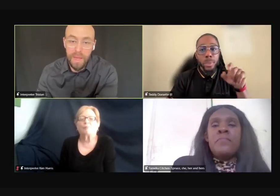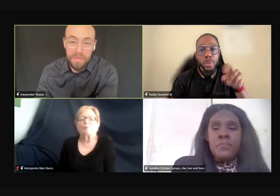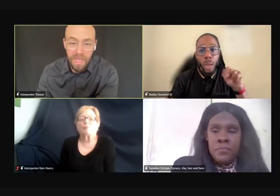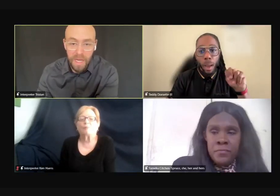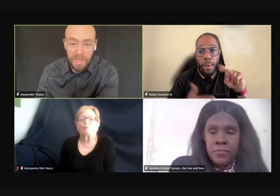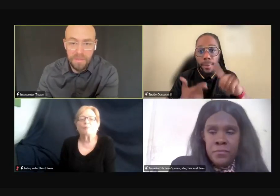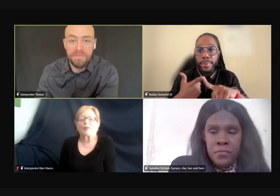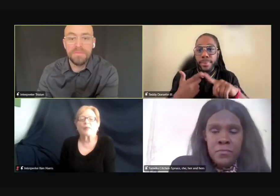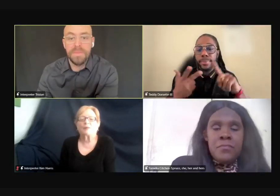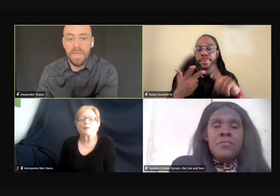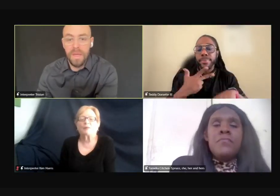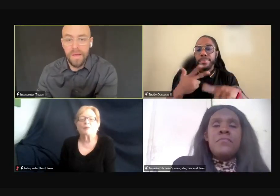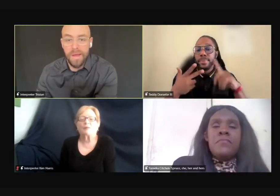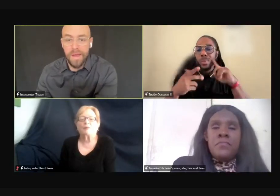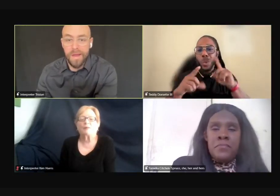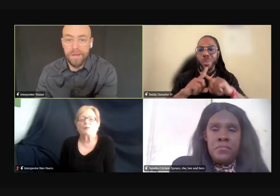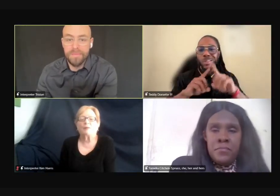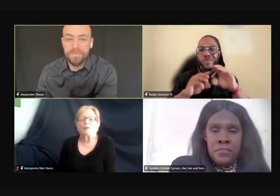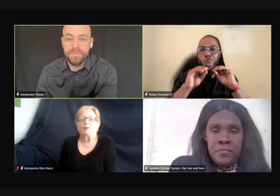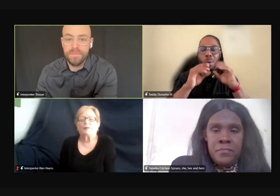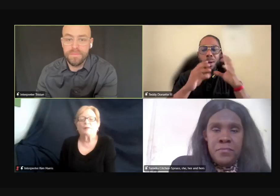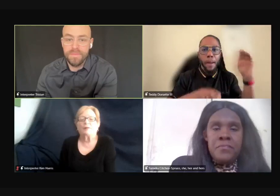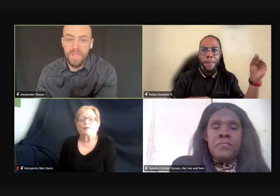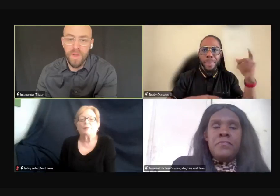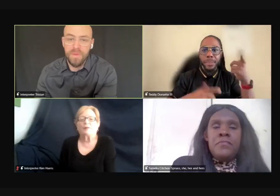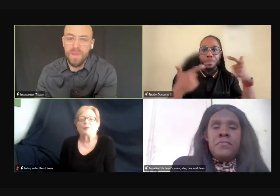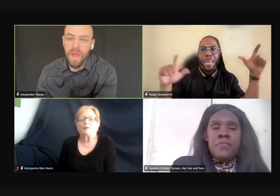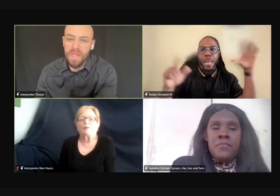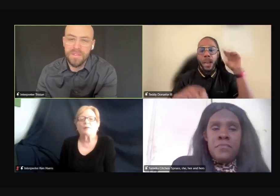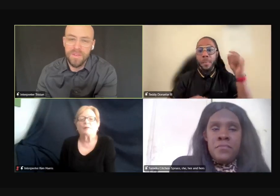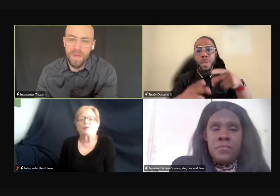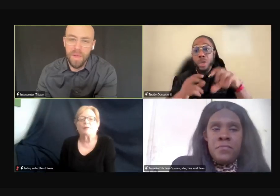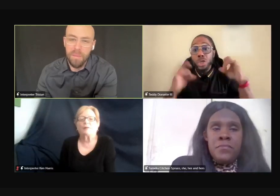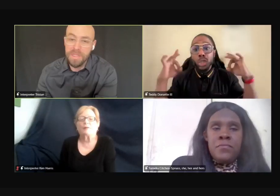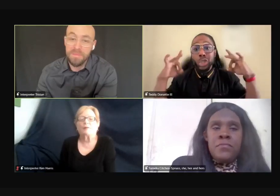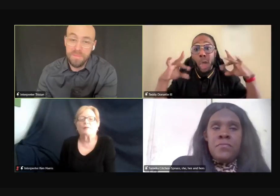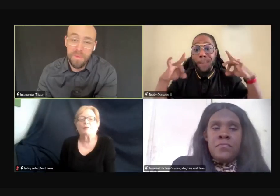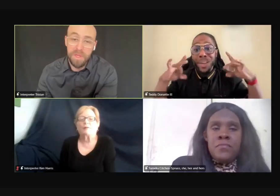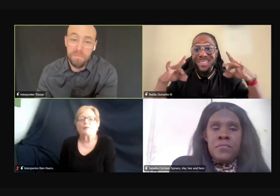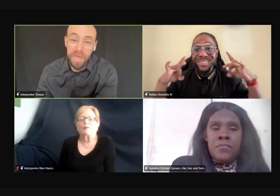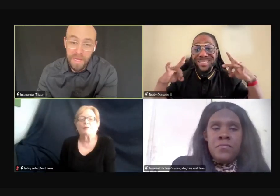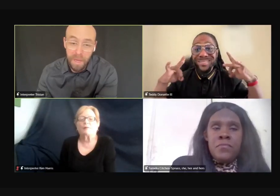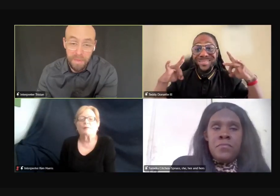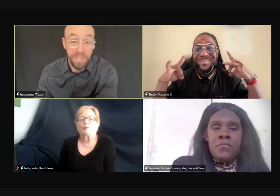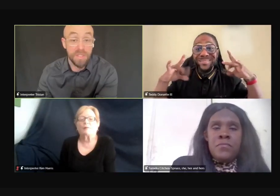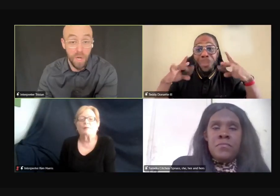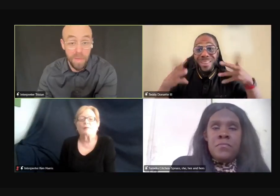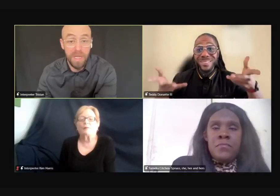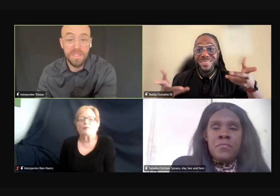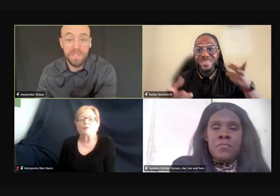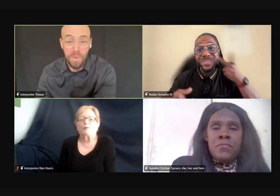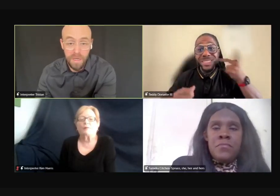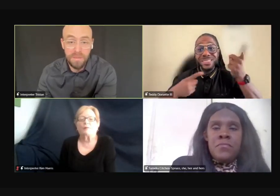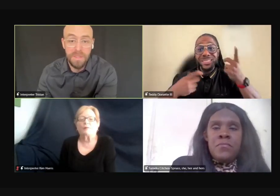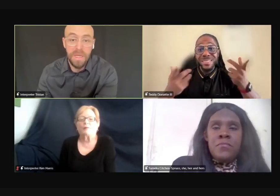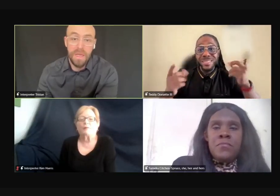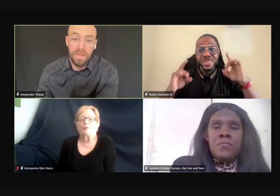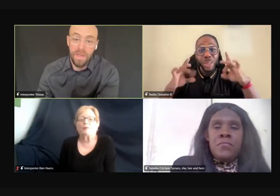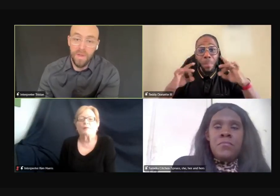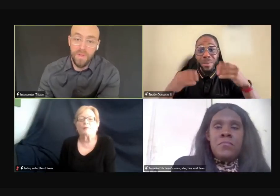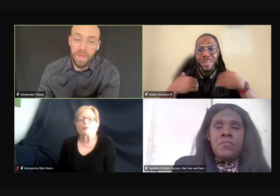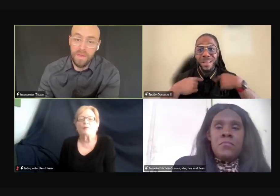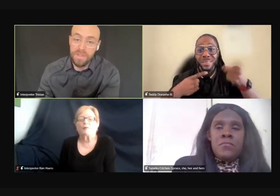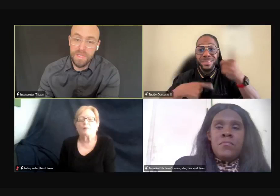Amazon, um, you know, lots of different companies, typically big companies, Starbucks as well.